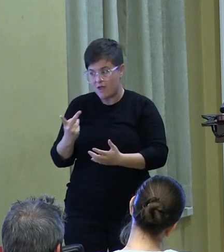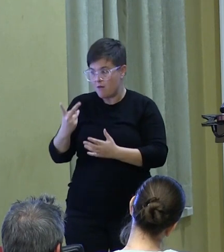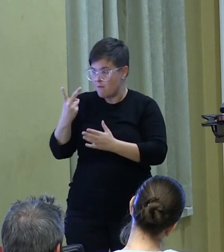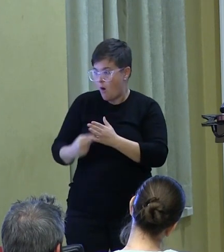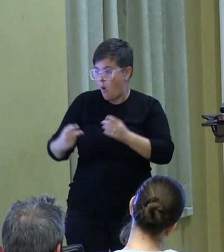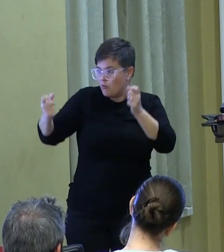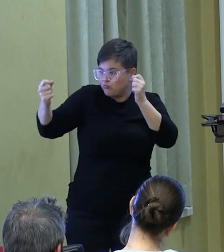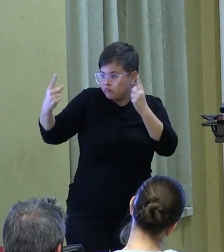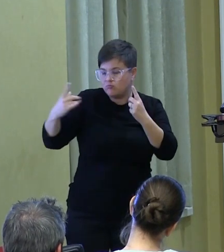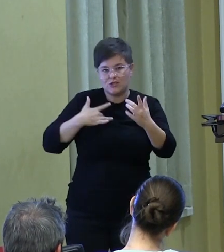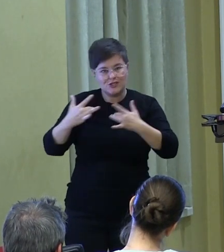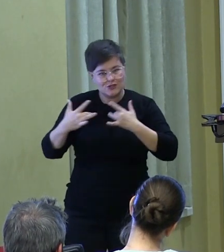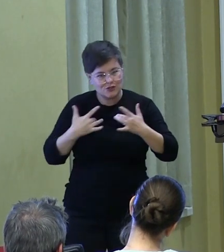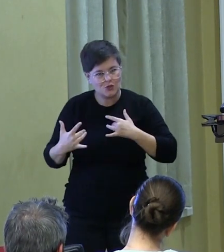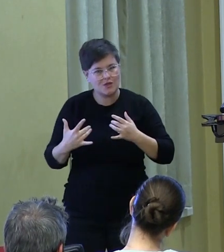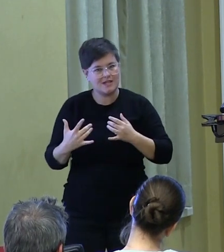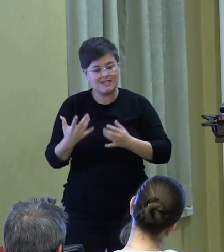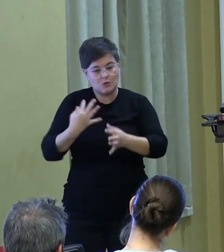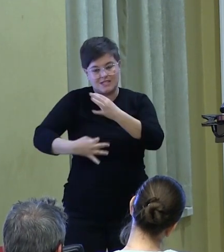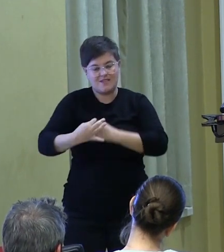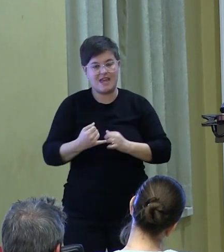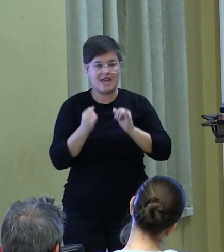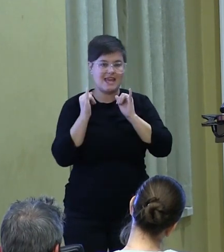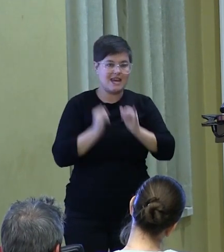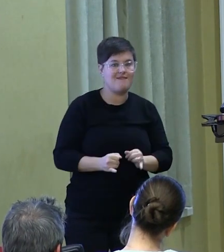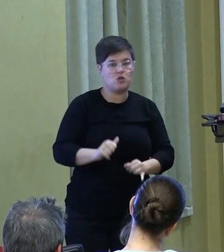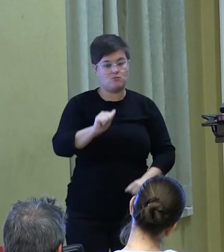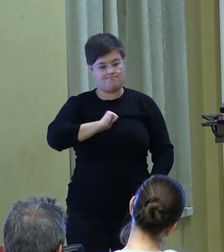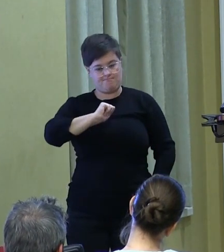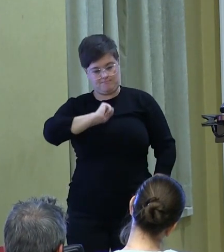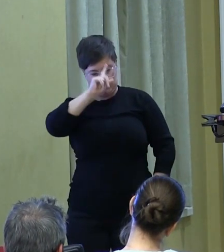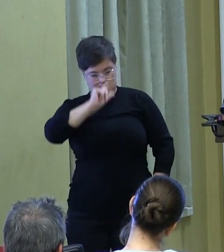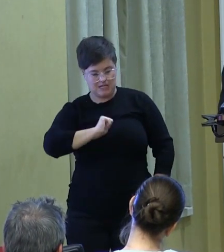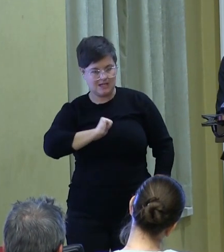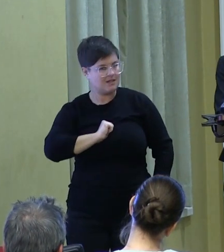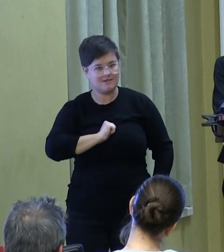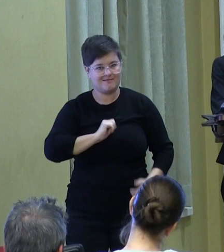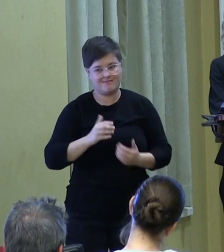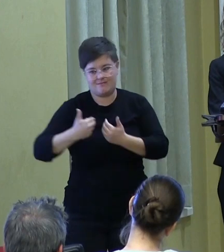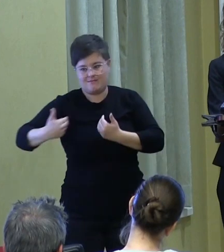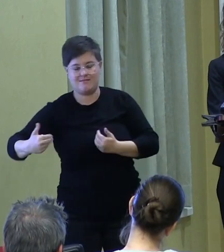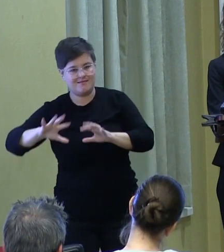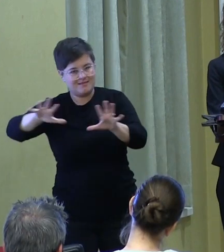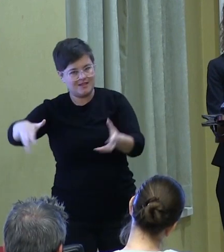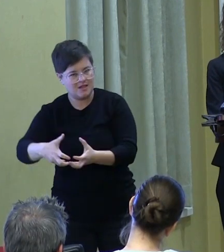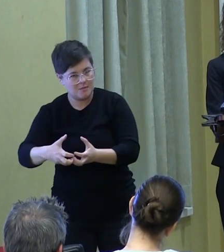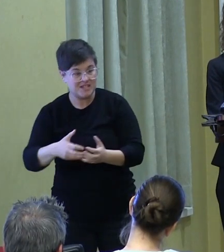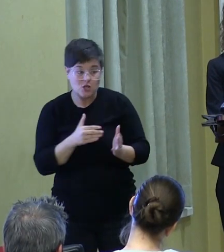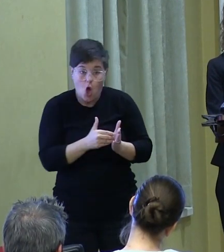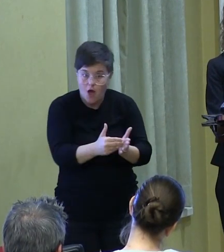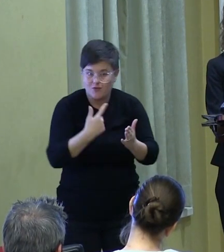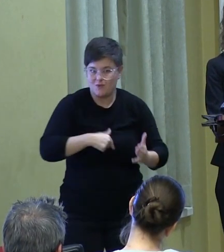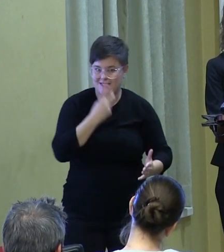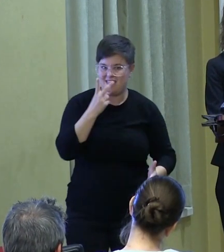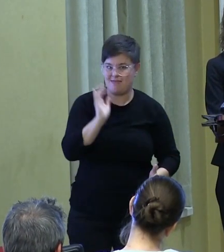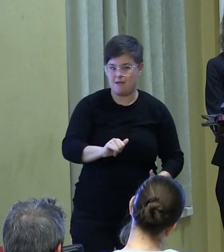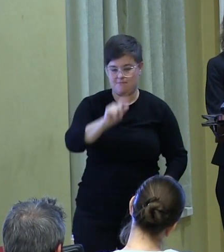counters that sort of individualism, that self-interested behavior, and the distancing of cynicism that we frequently see today.